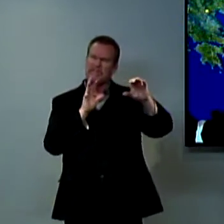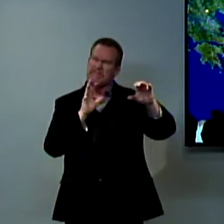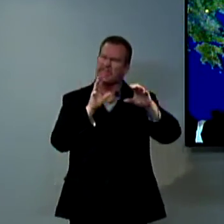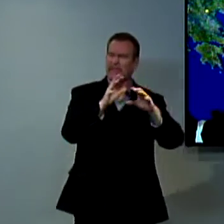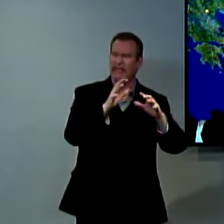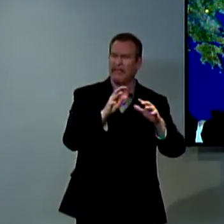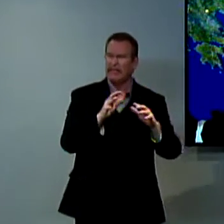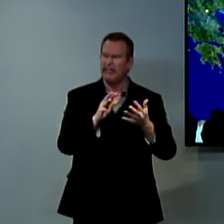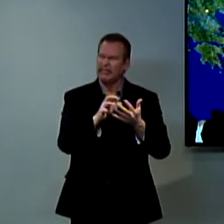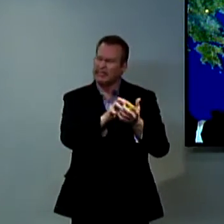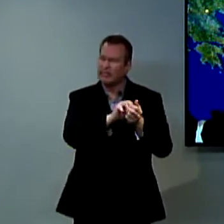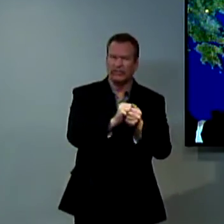screaming at these people